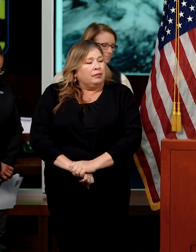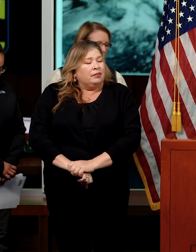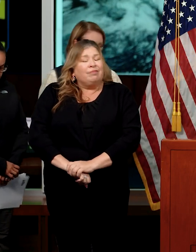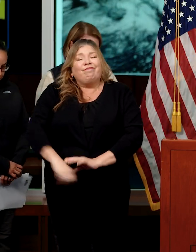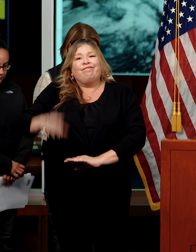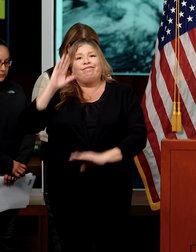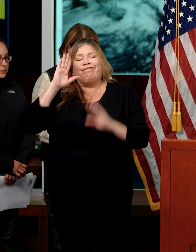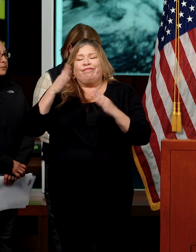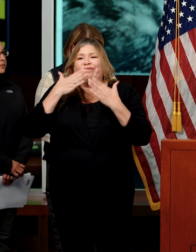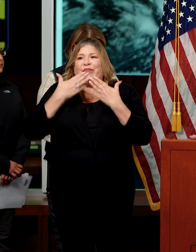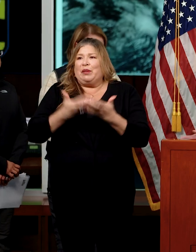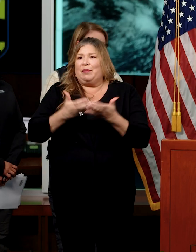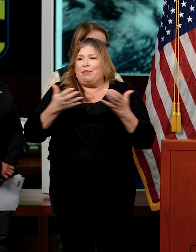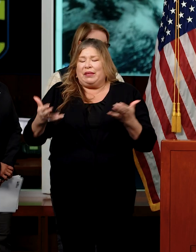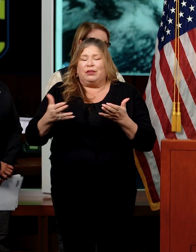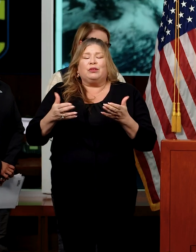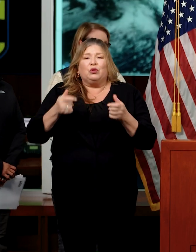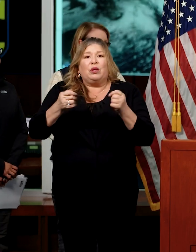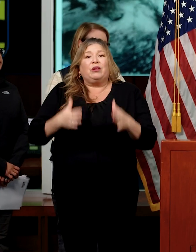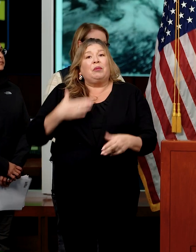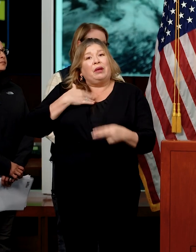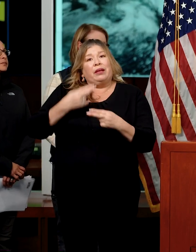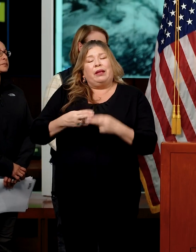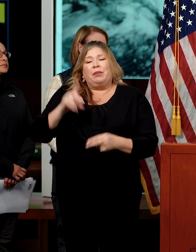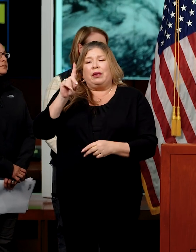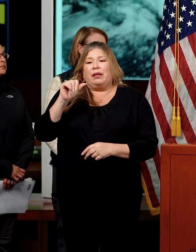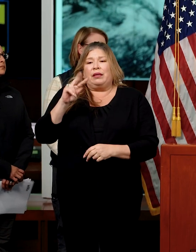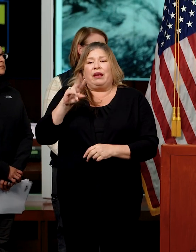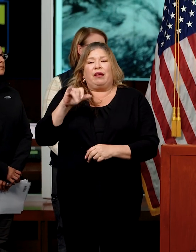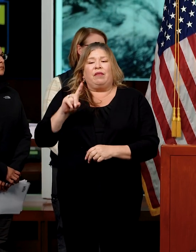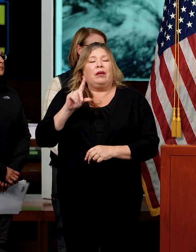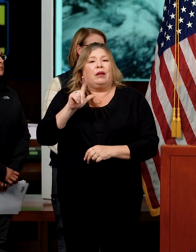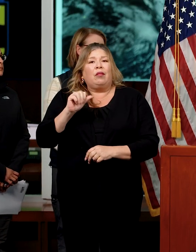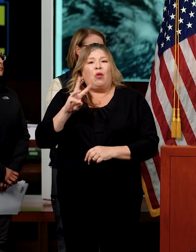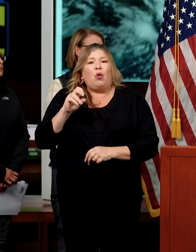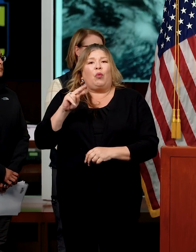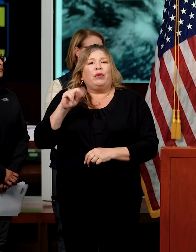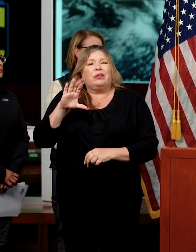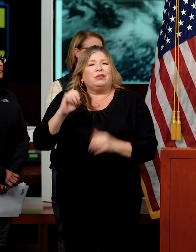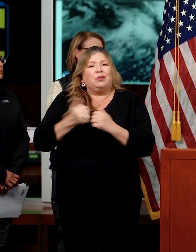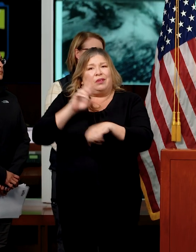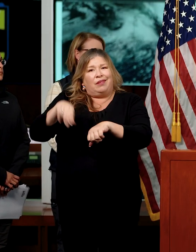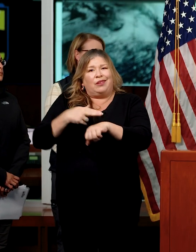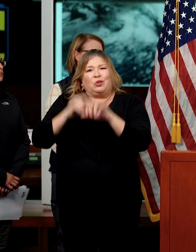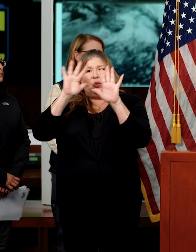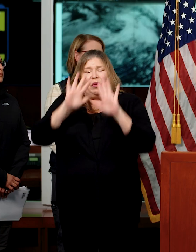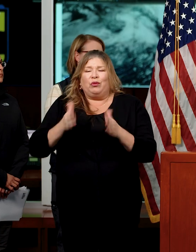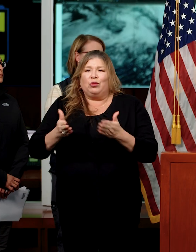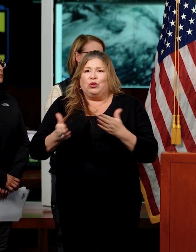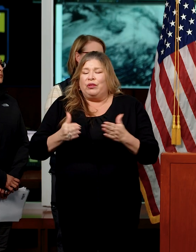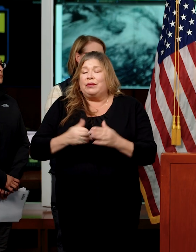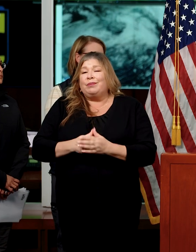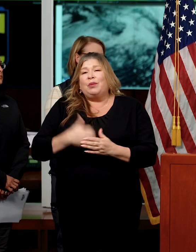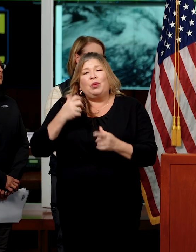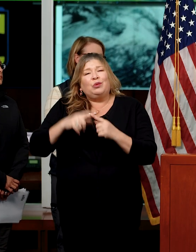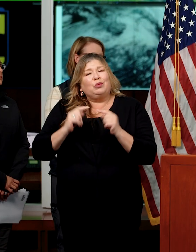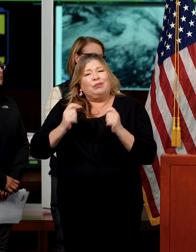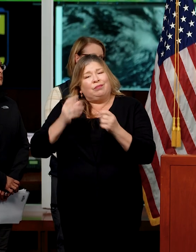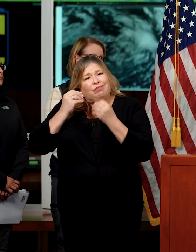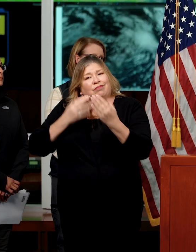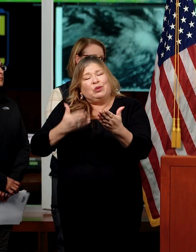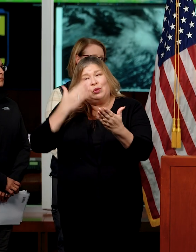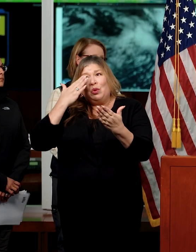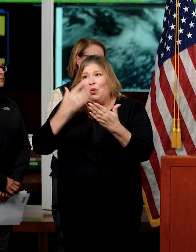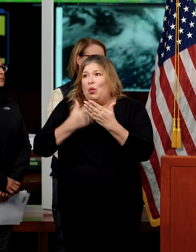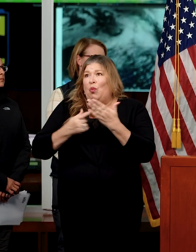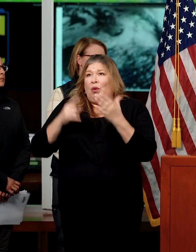Thank you very much, Director and Administrator. David Lawrence from the National Weather Service. I just want to provide a quick update on weather conditions, not only